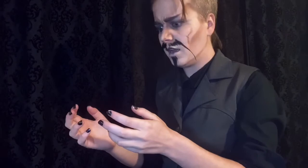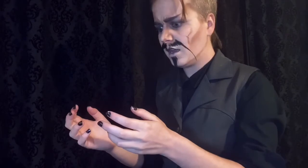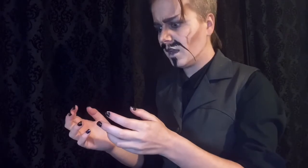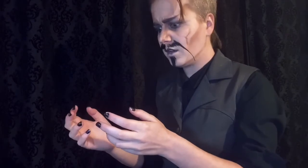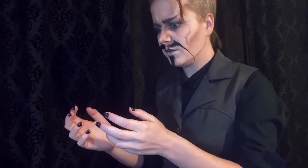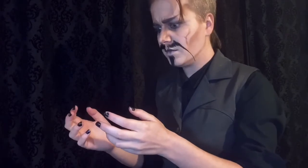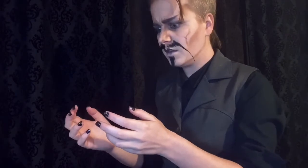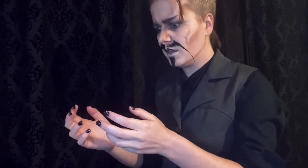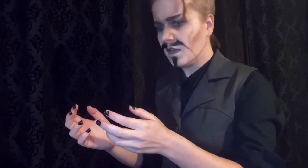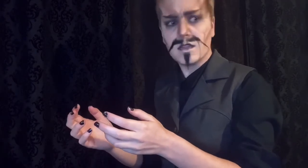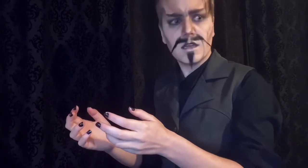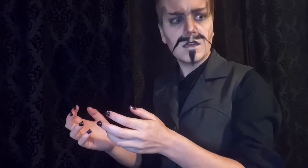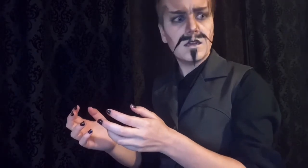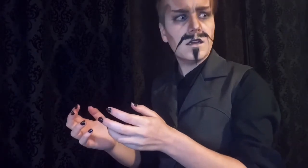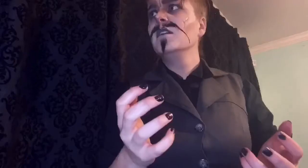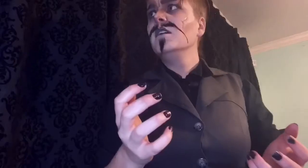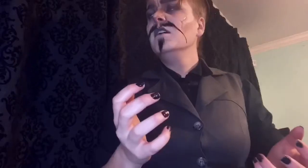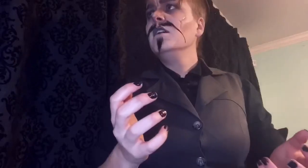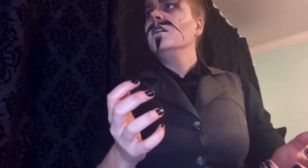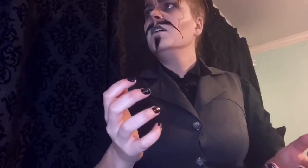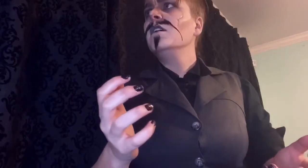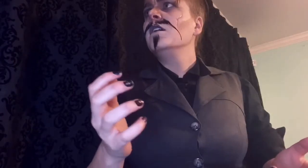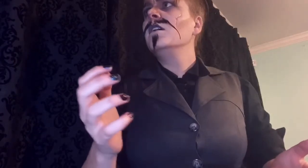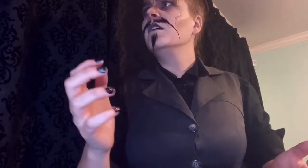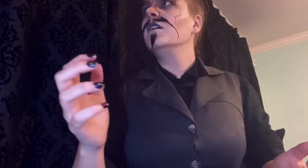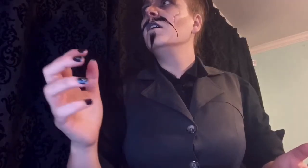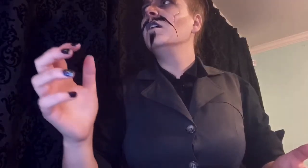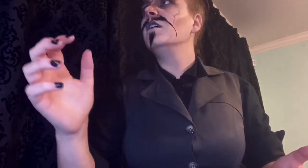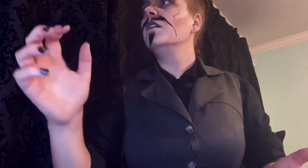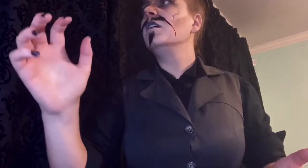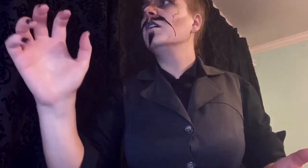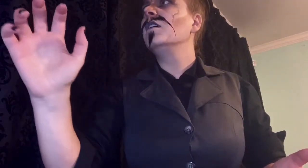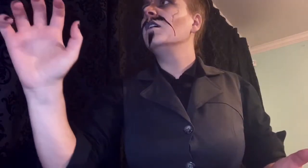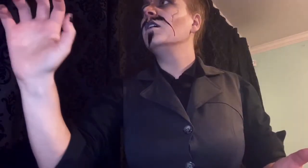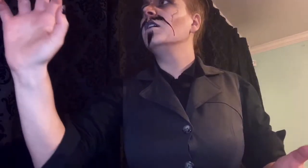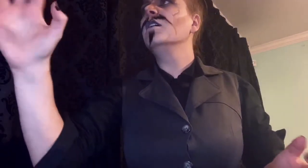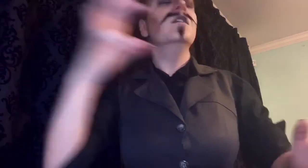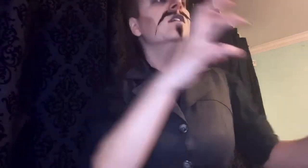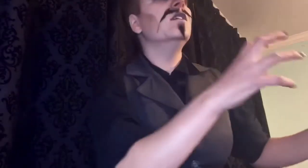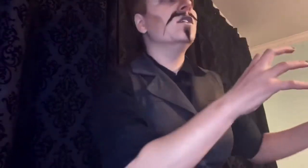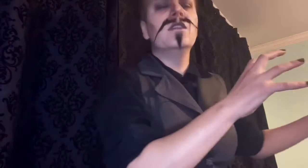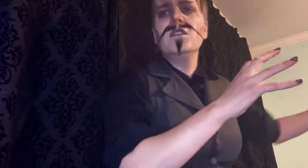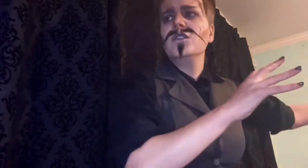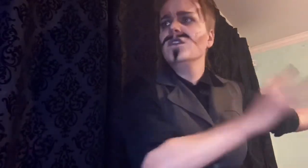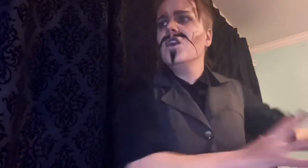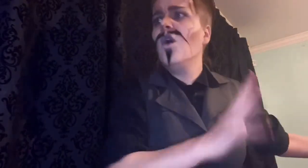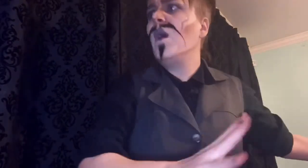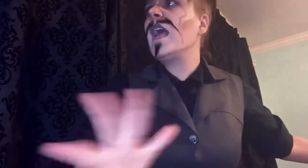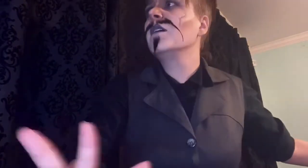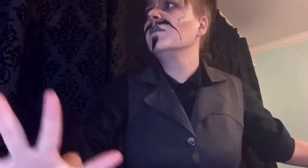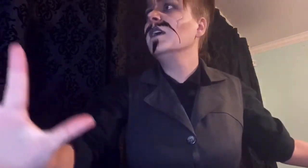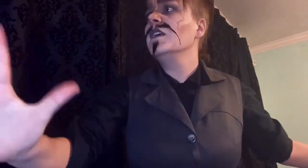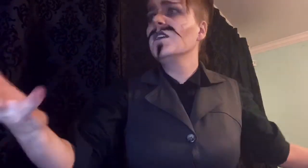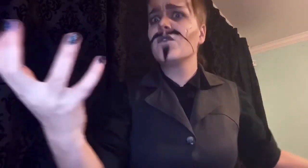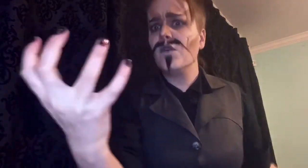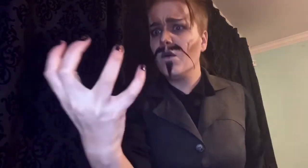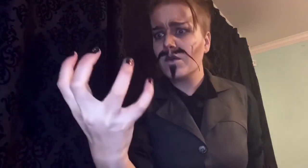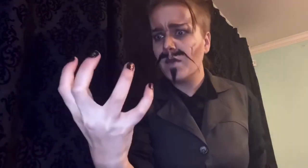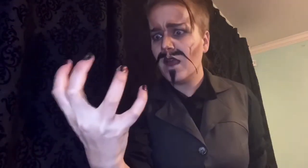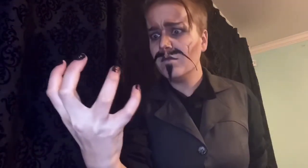I had him, and then- The sailor busted in, I saw them both running down the street And I said to myself, the fat's in the fire for sure I had him, his throat was bare